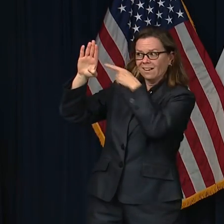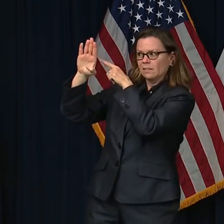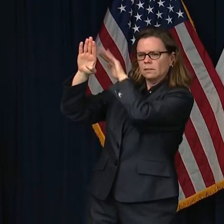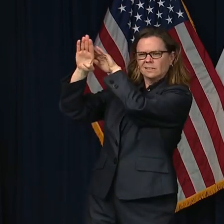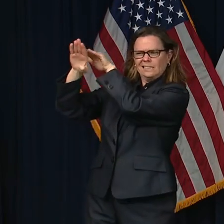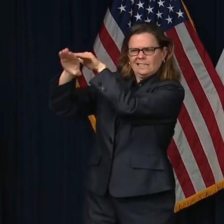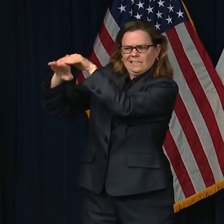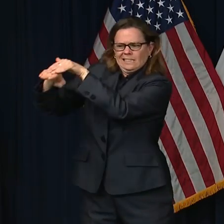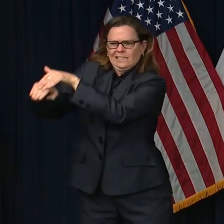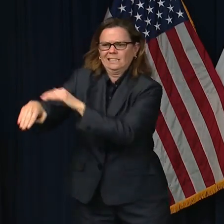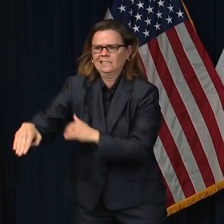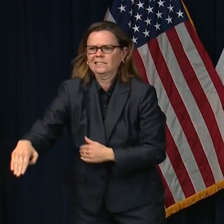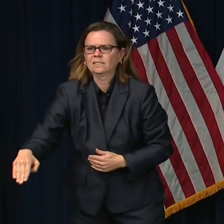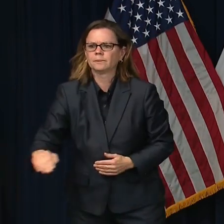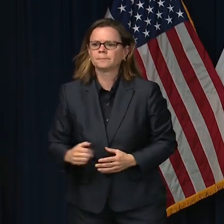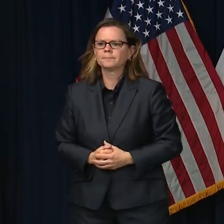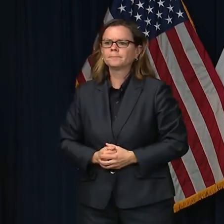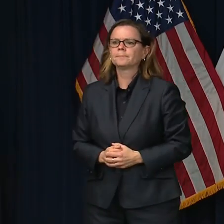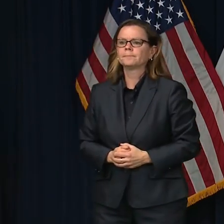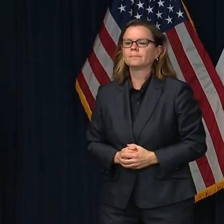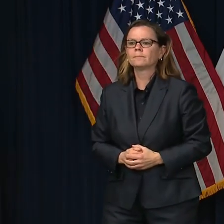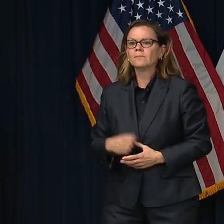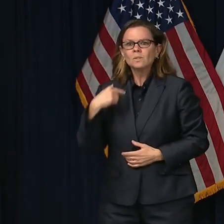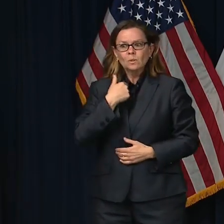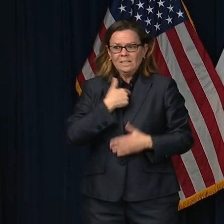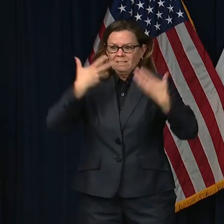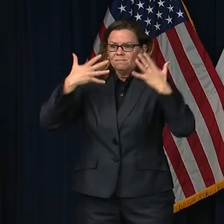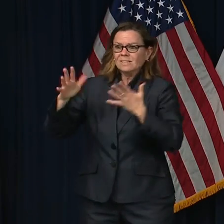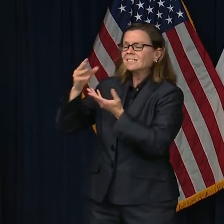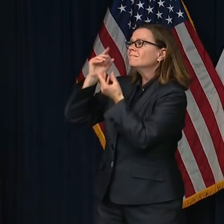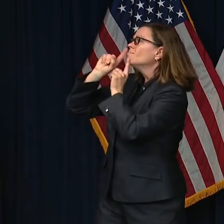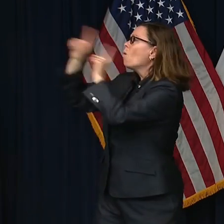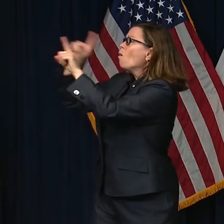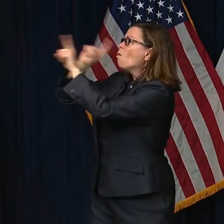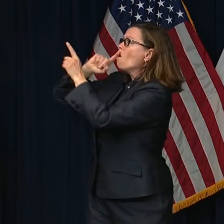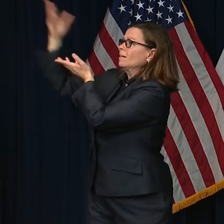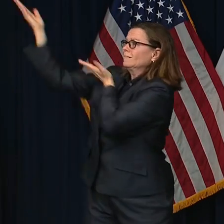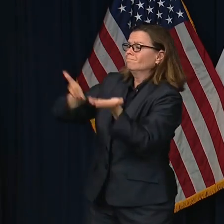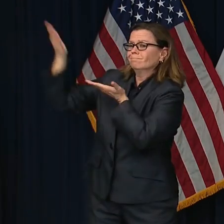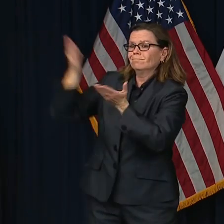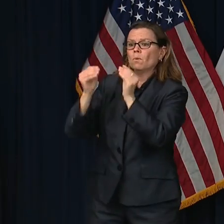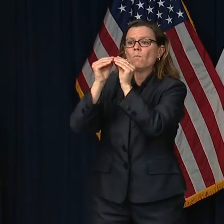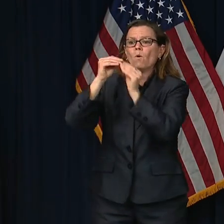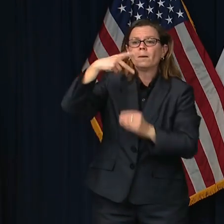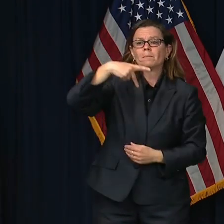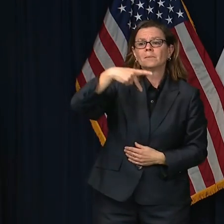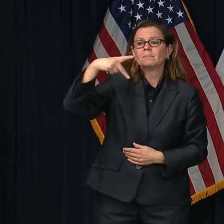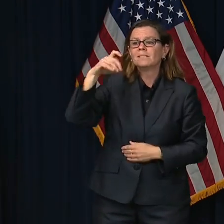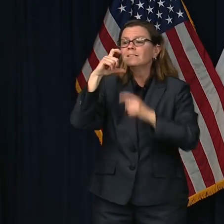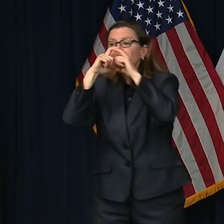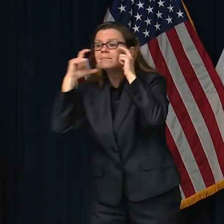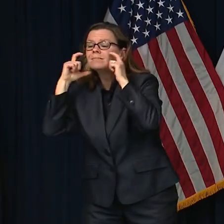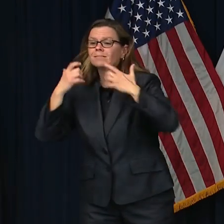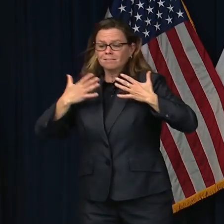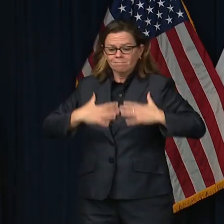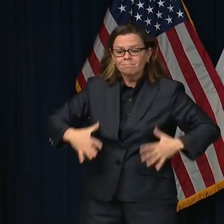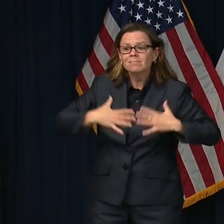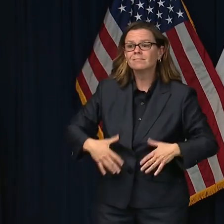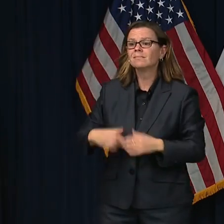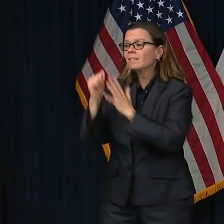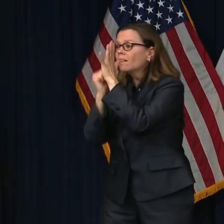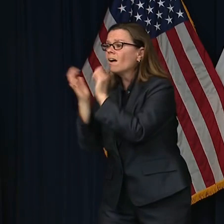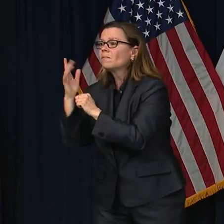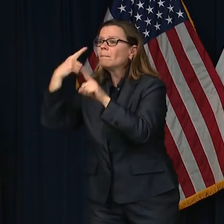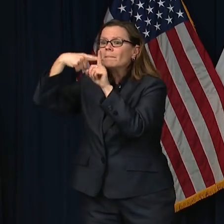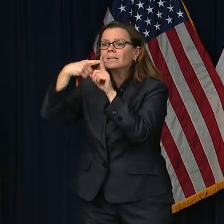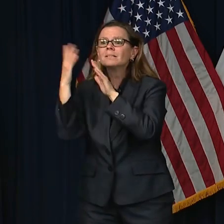in bulk, ordering ventilators, adding beds at our existing institutions, calling retired healthcare